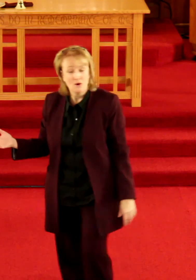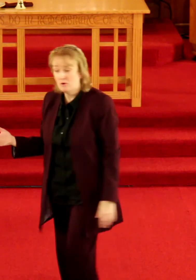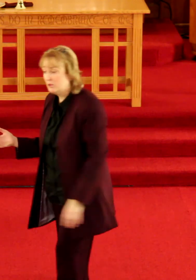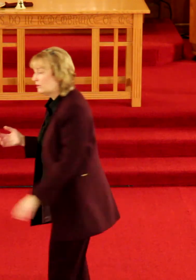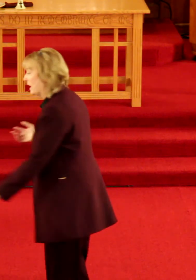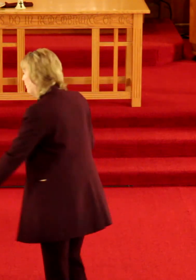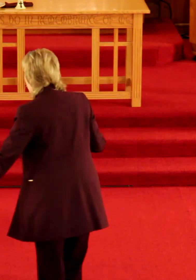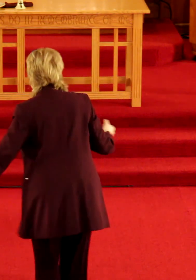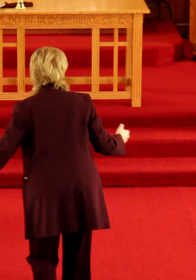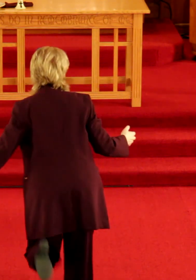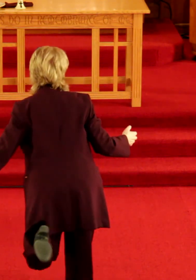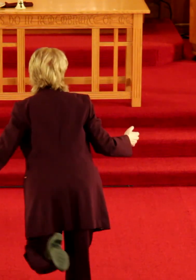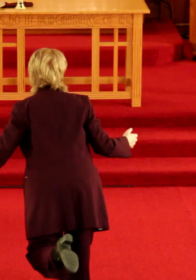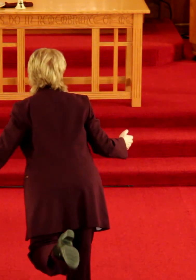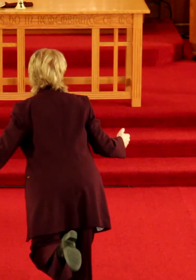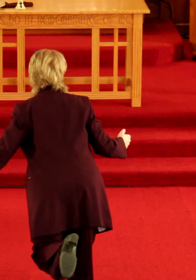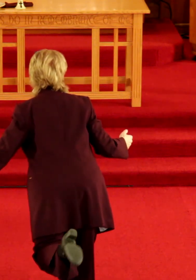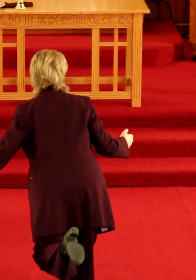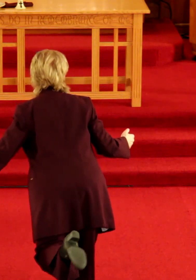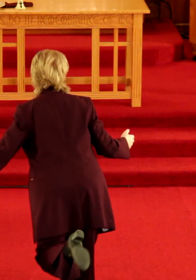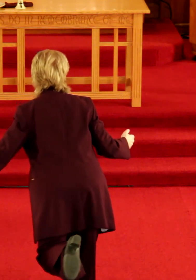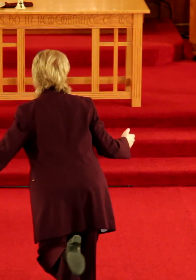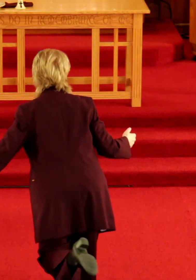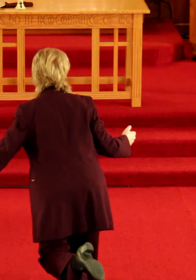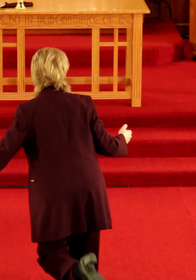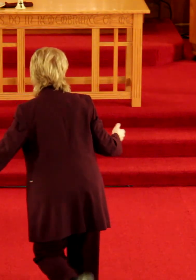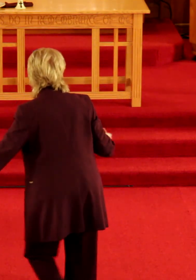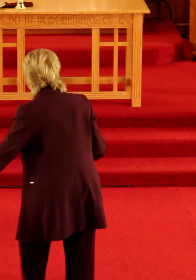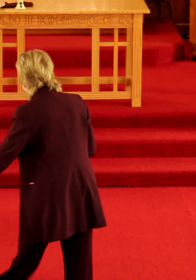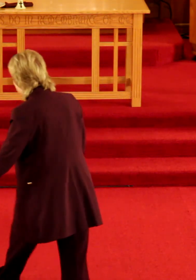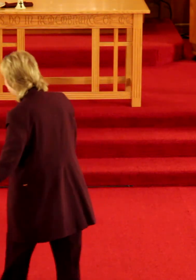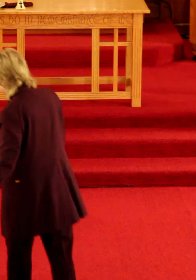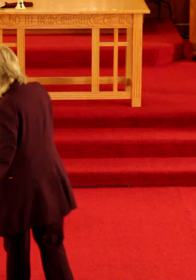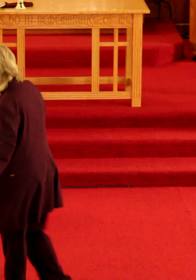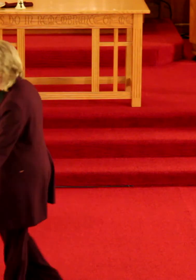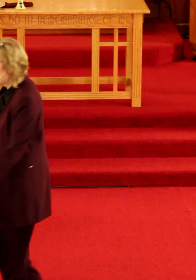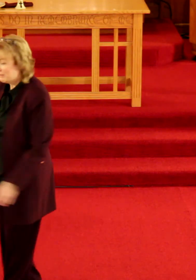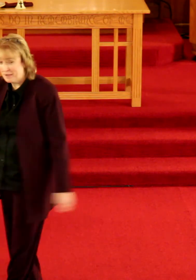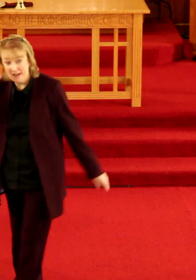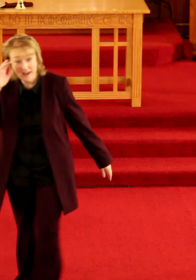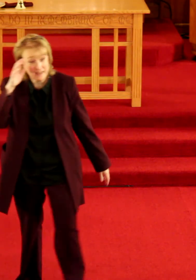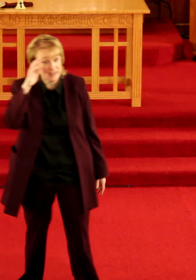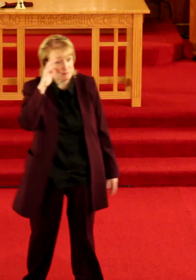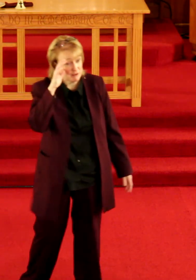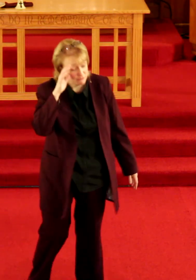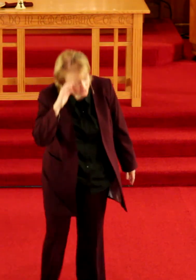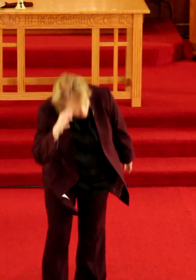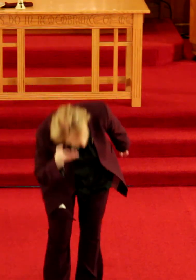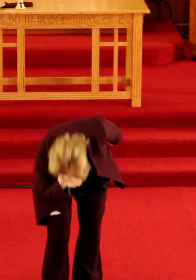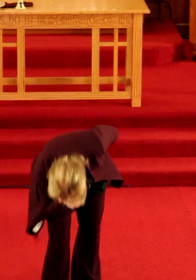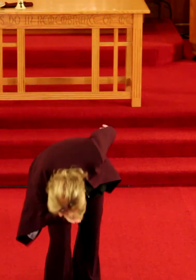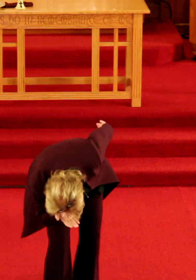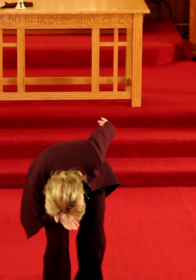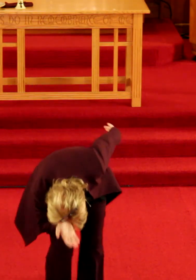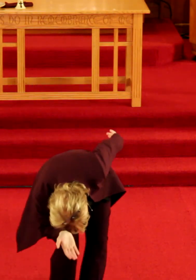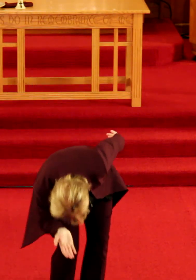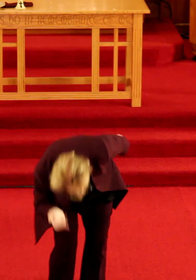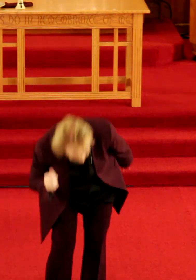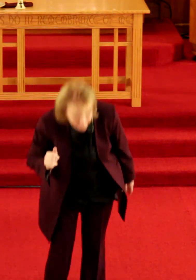or you would i would have to preach like this so i saw you all right my eye can't be a foot or i would be walking like this right